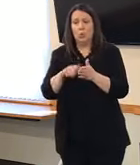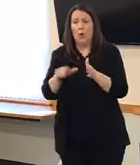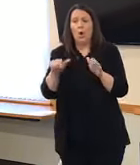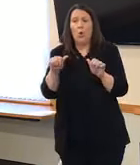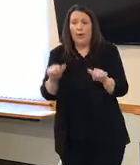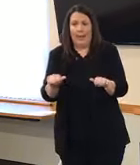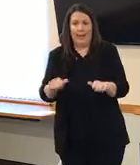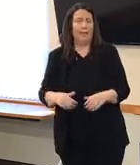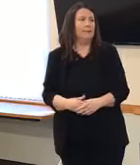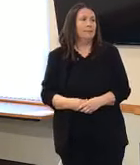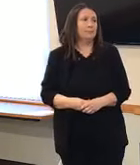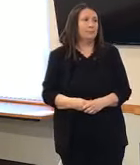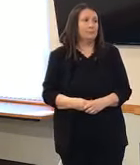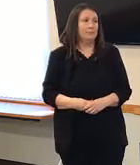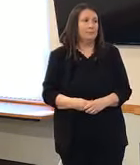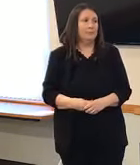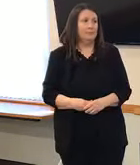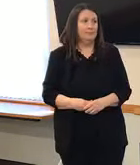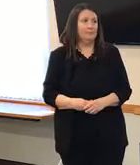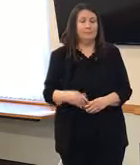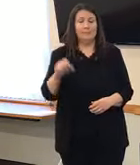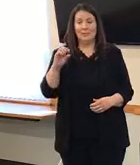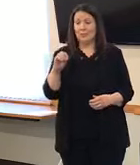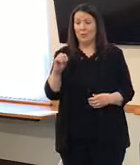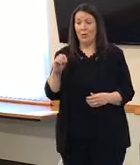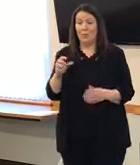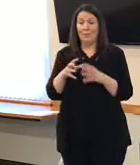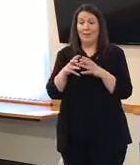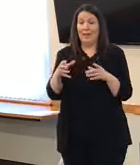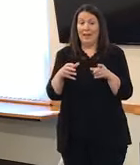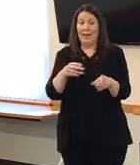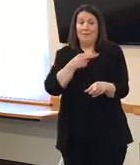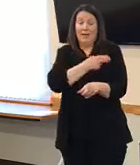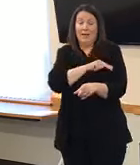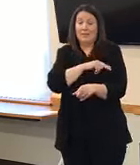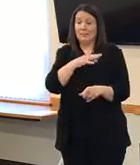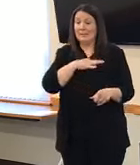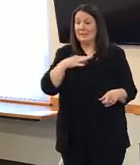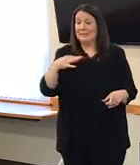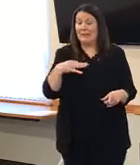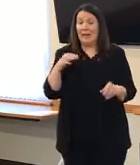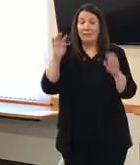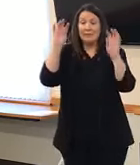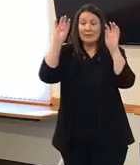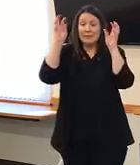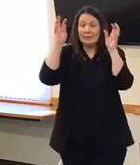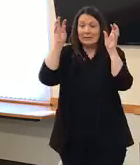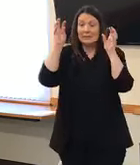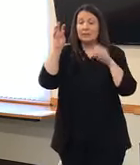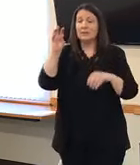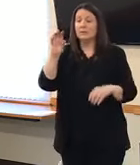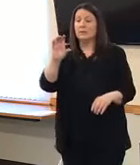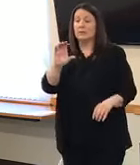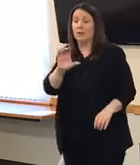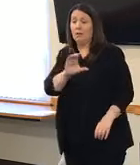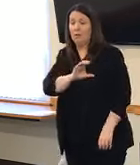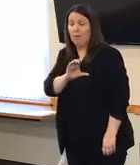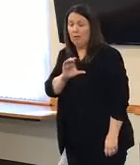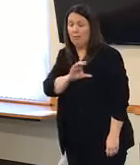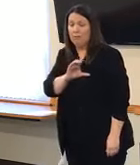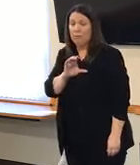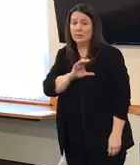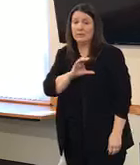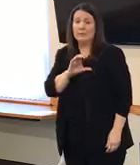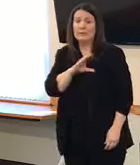PPE. And so with that, a lot of our health care providers, whether it's our EMS providers, law enforcement, our